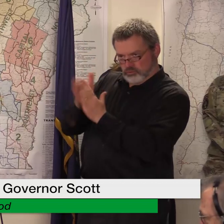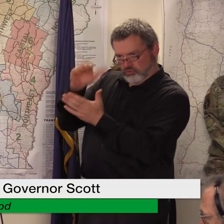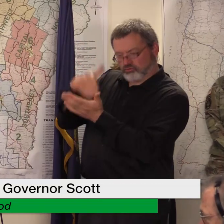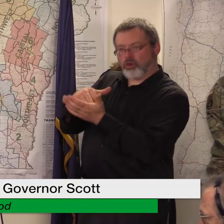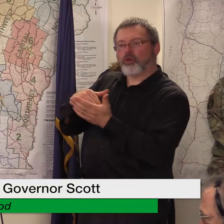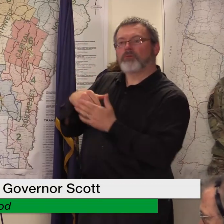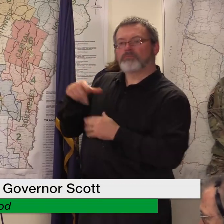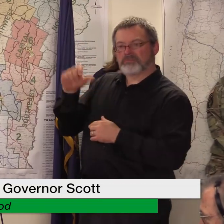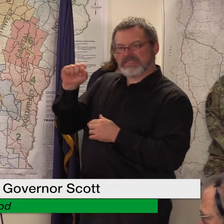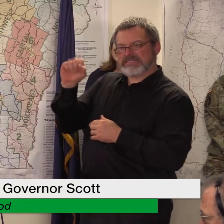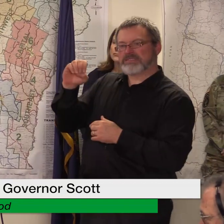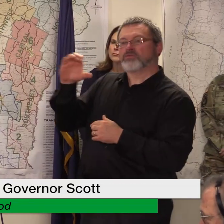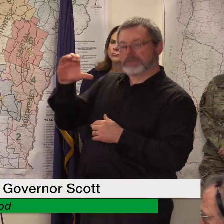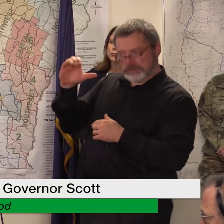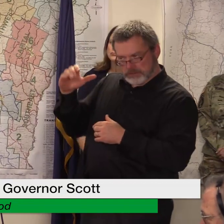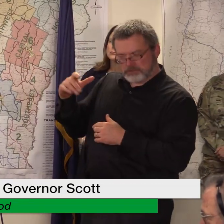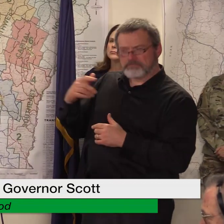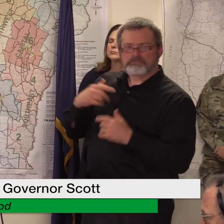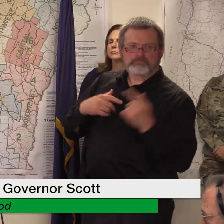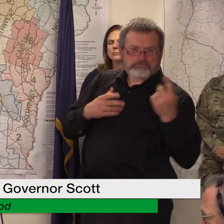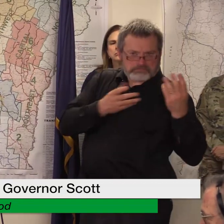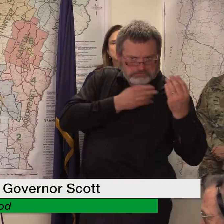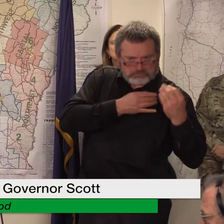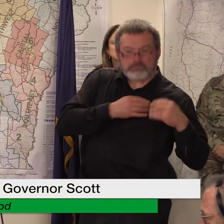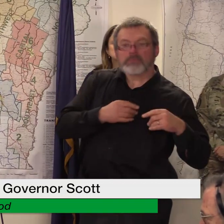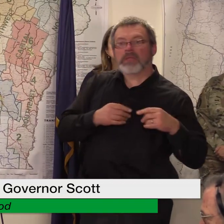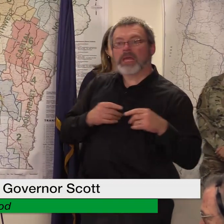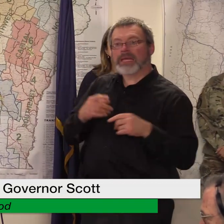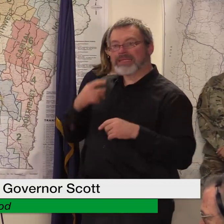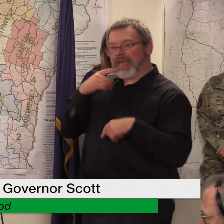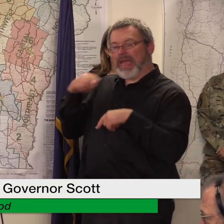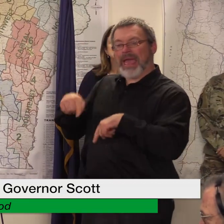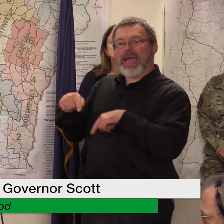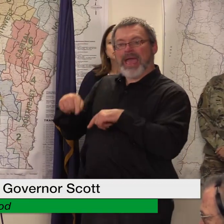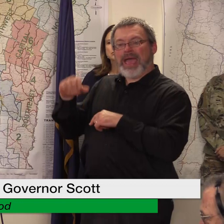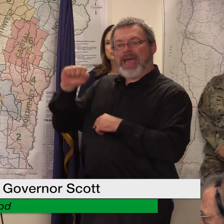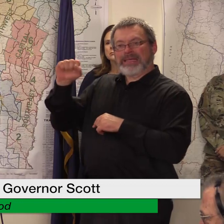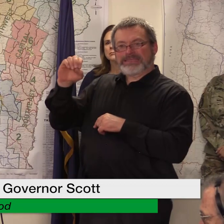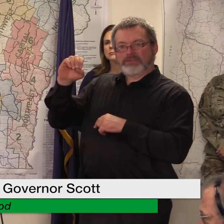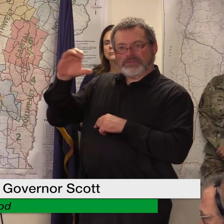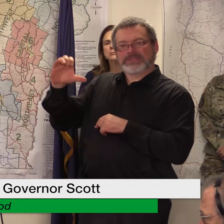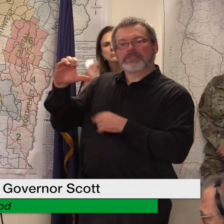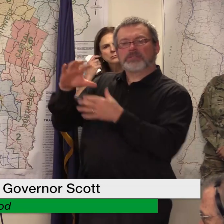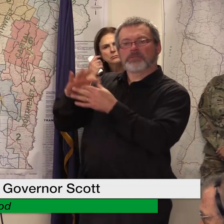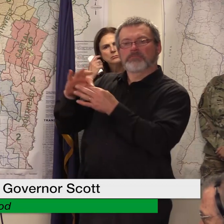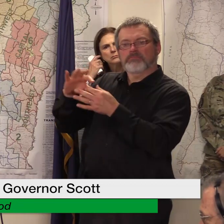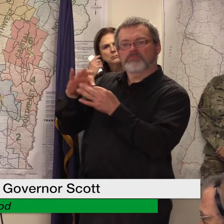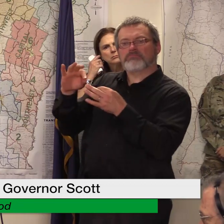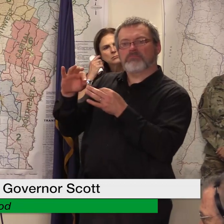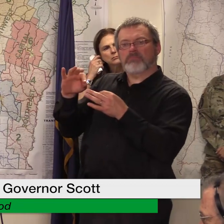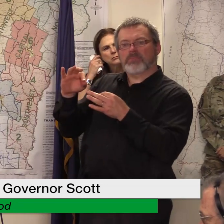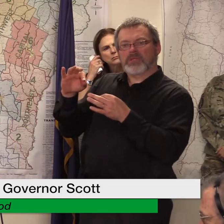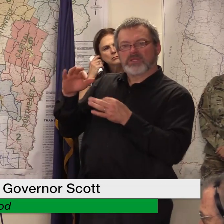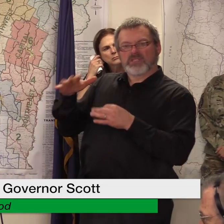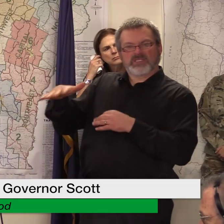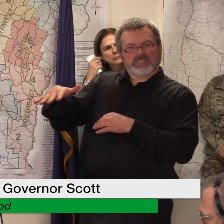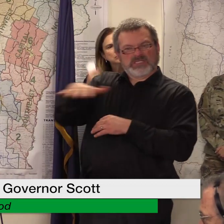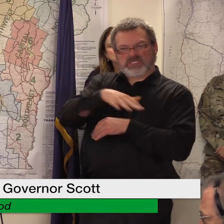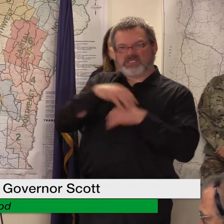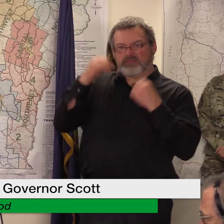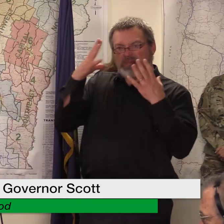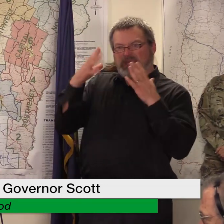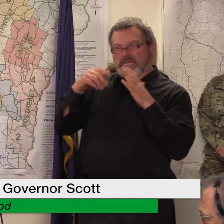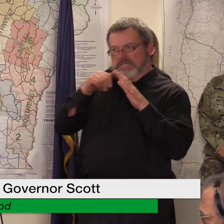since it's her conversation online and they said that 314 people have reported needing shelter um is that people